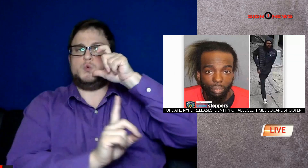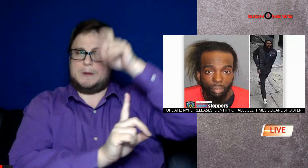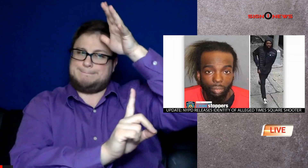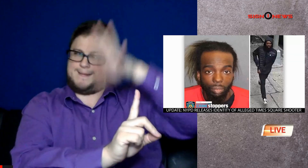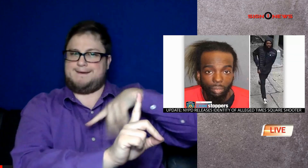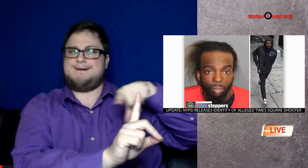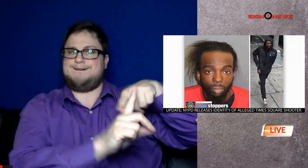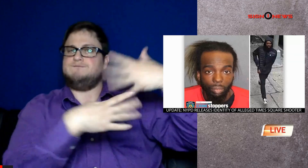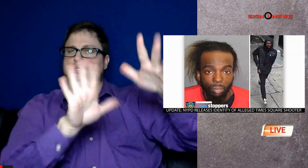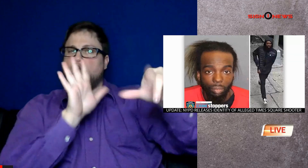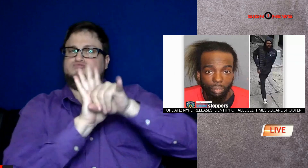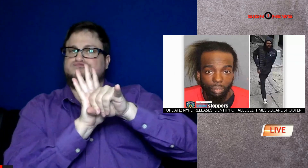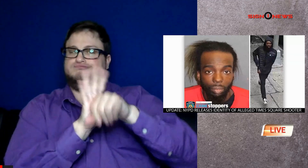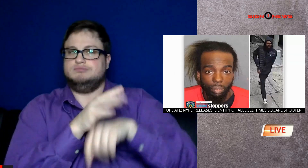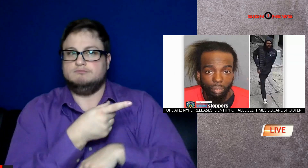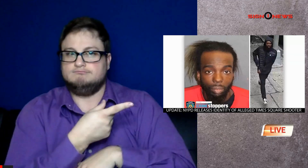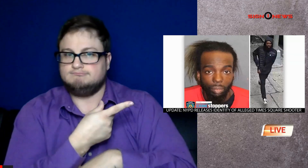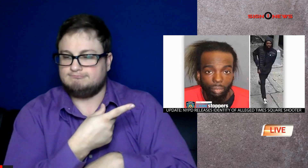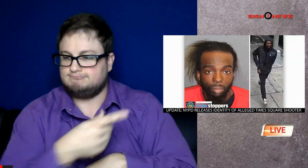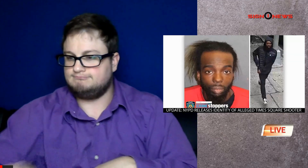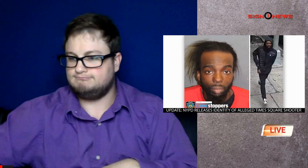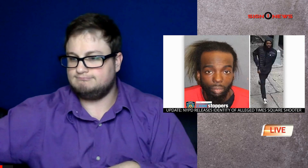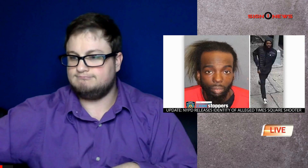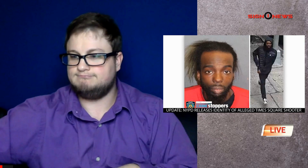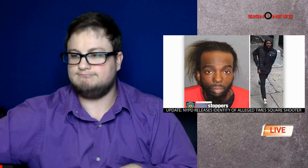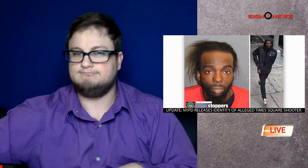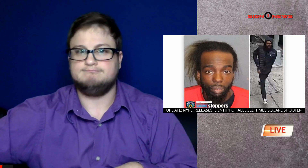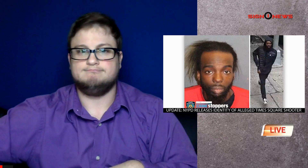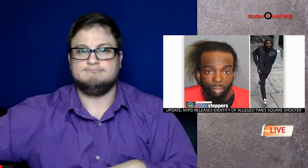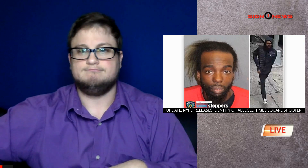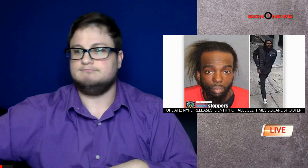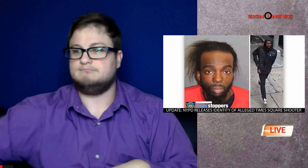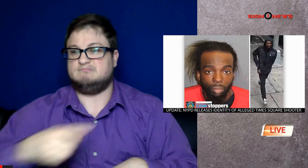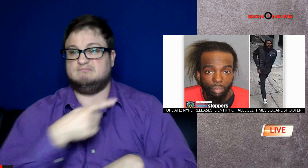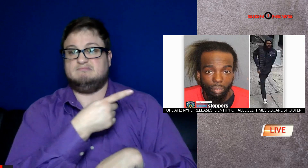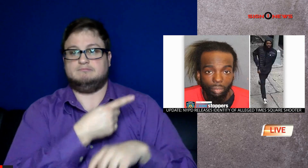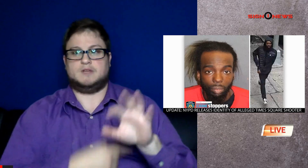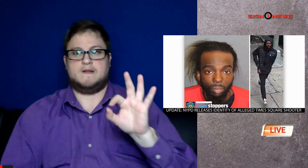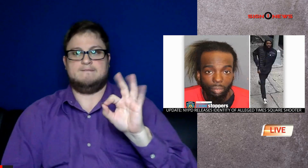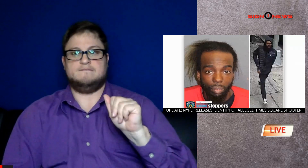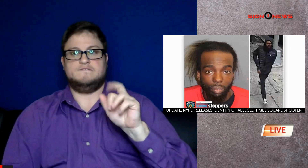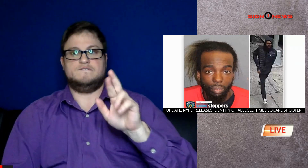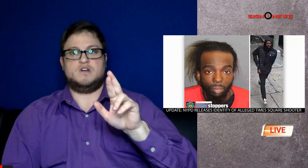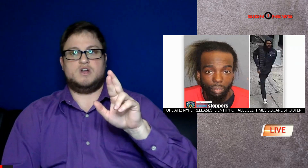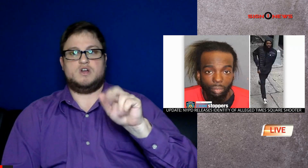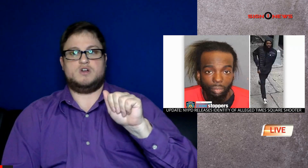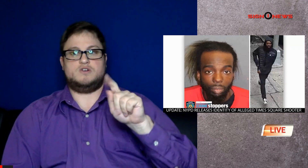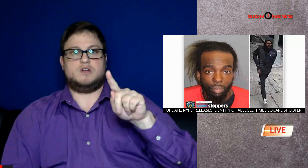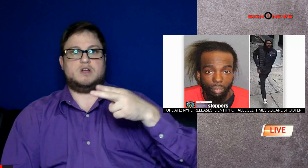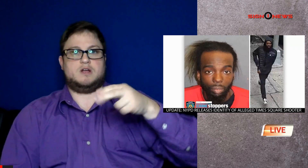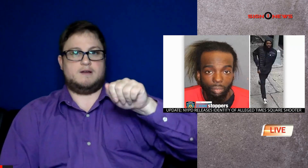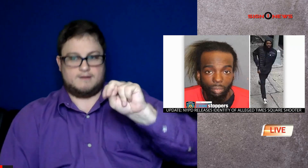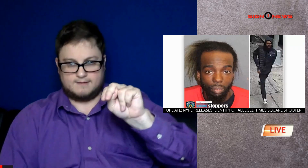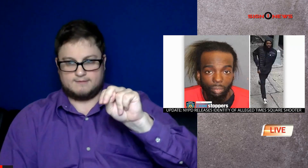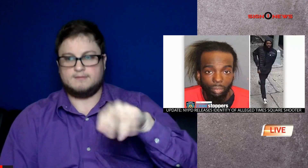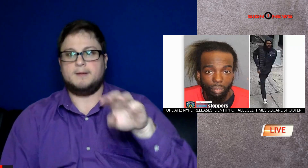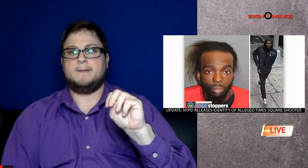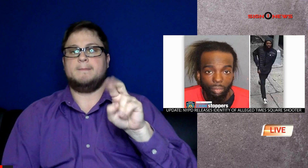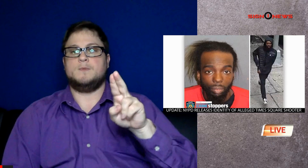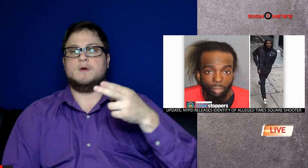police have now identified this man 31 year old Farrakhan Muhammad as a man